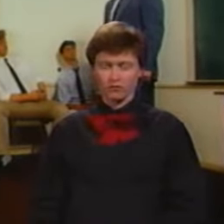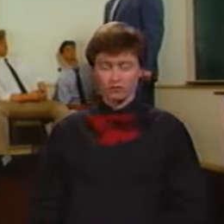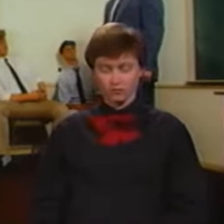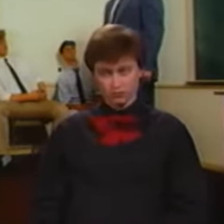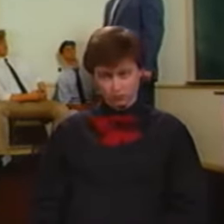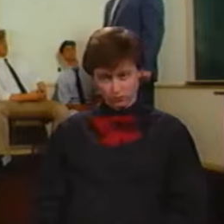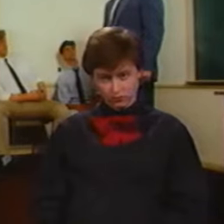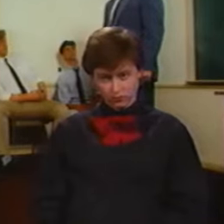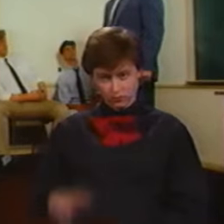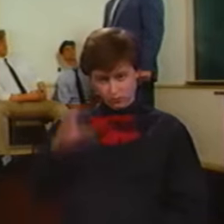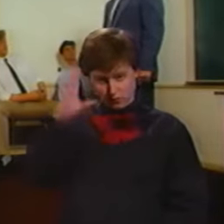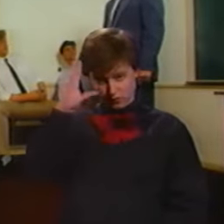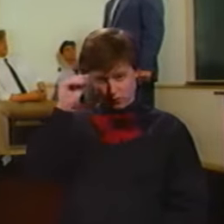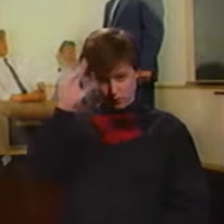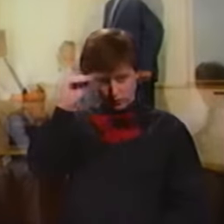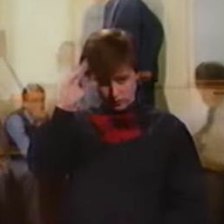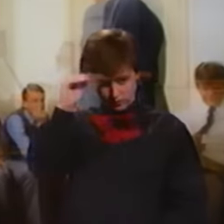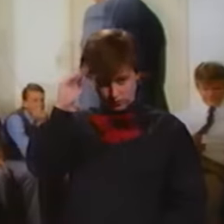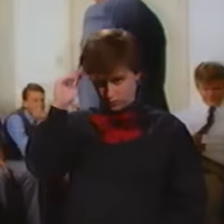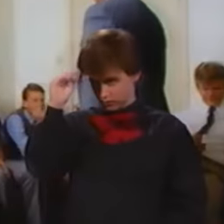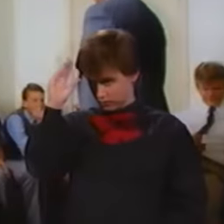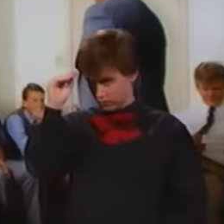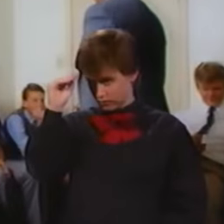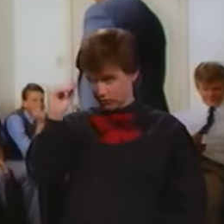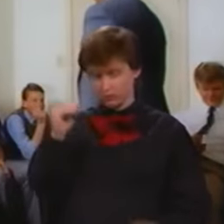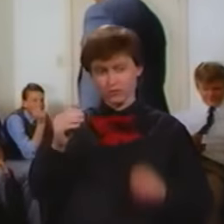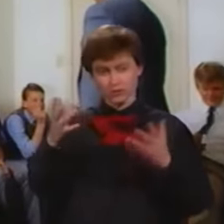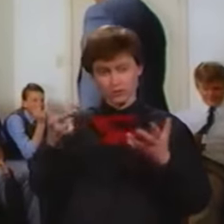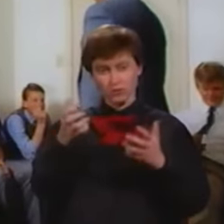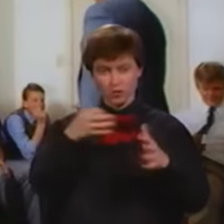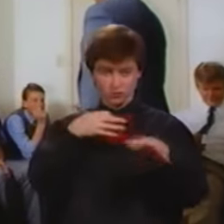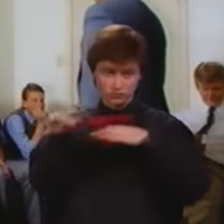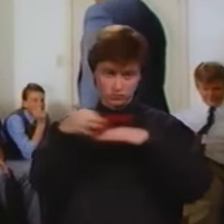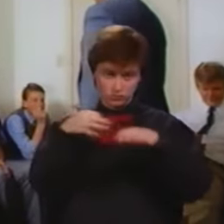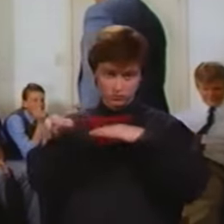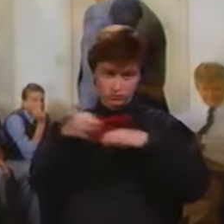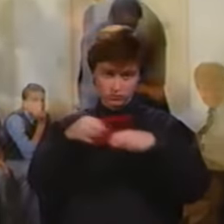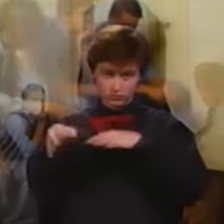Well, boys, do you want to tell me about it?